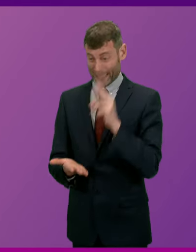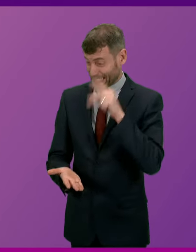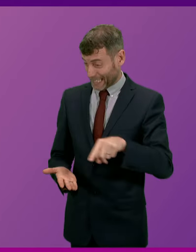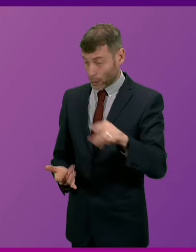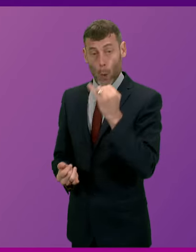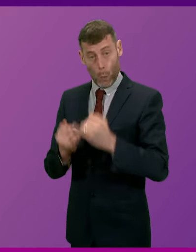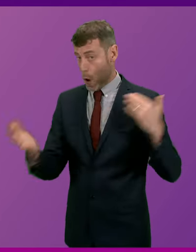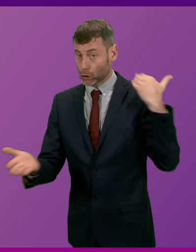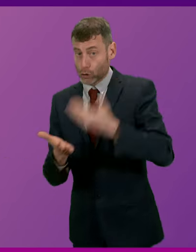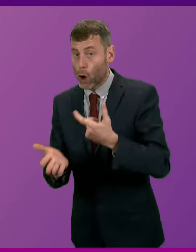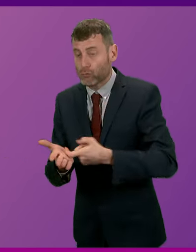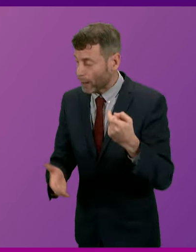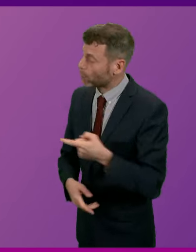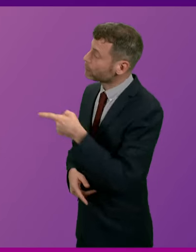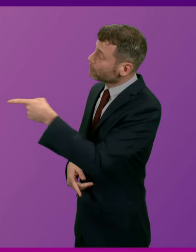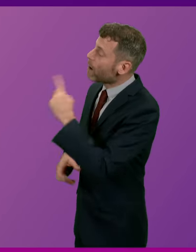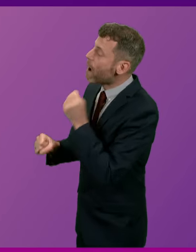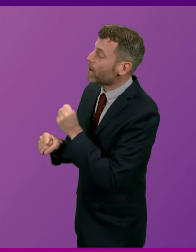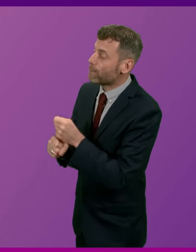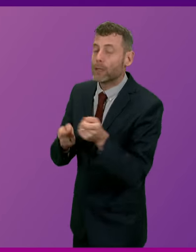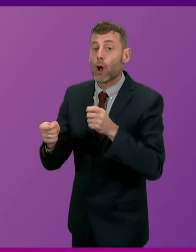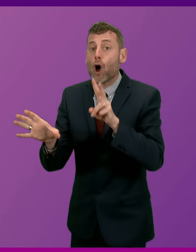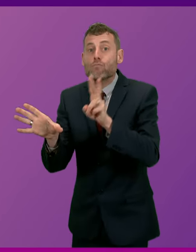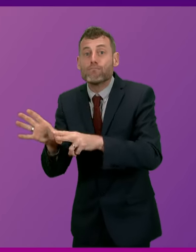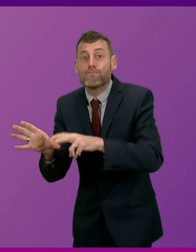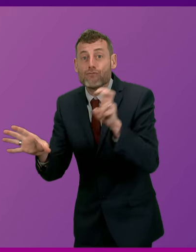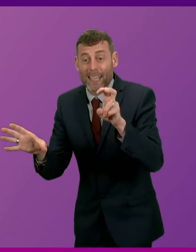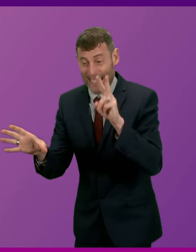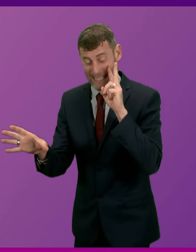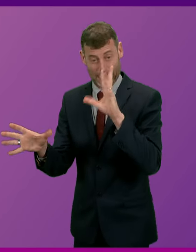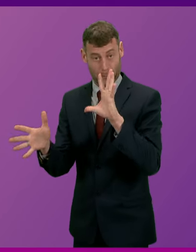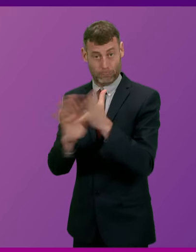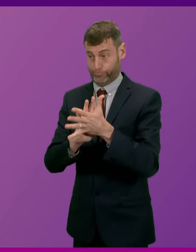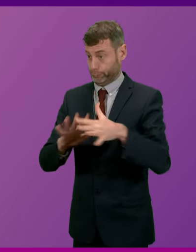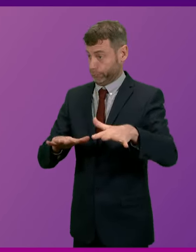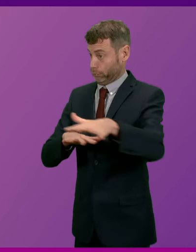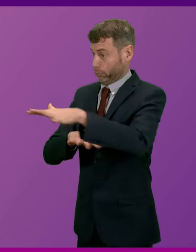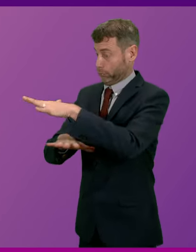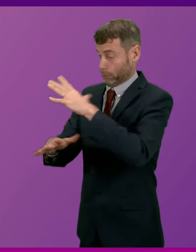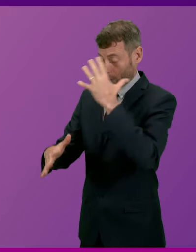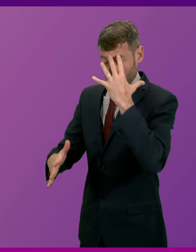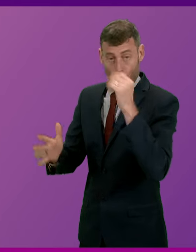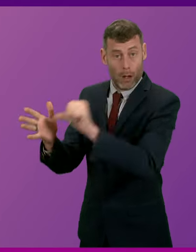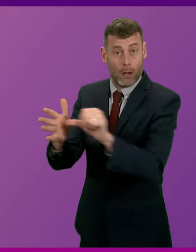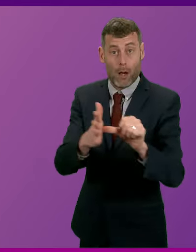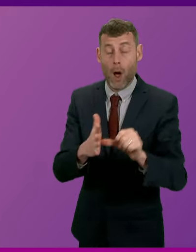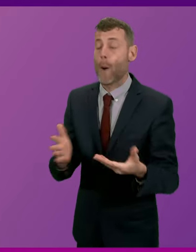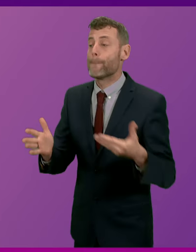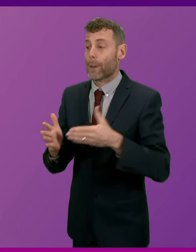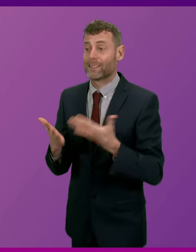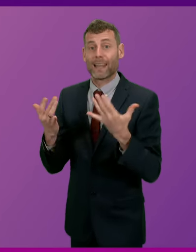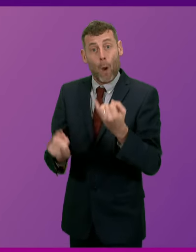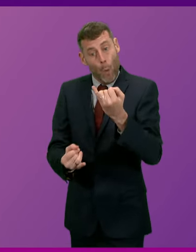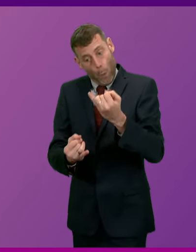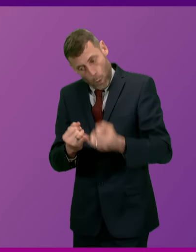A Brexit that has been a complete and utter unmitigated disaster and the worst cost of living crisis